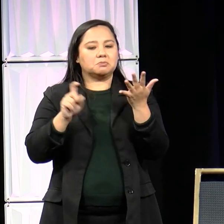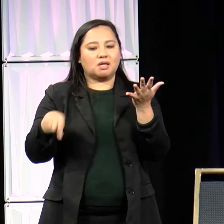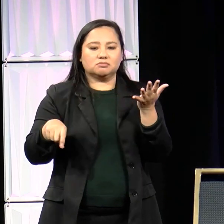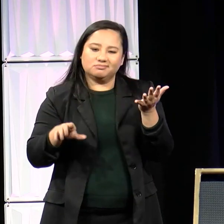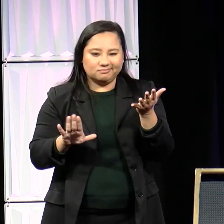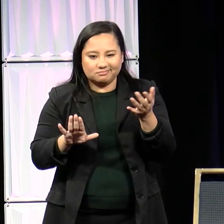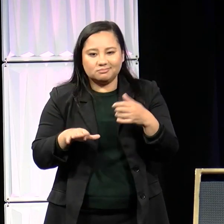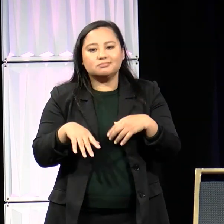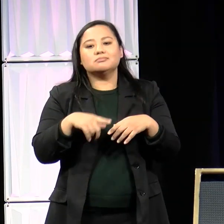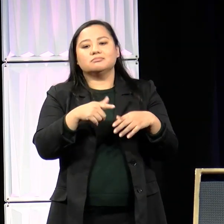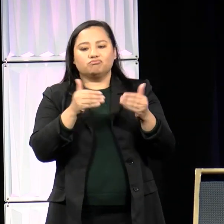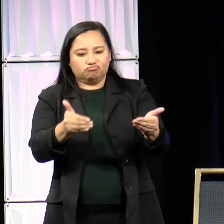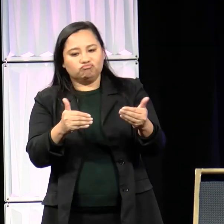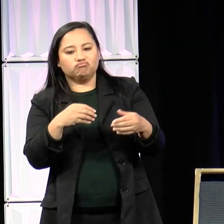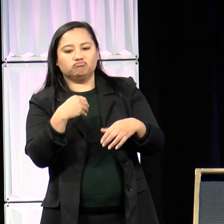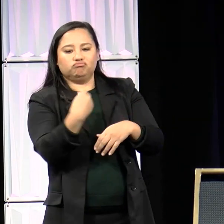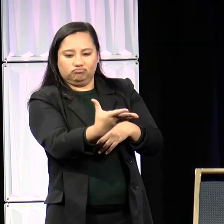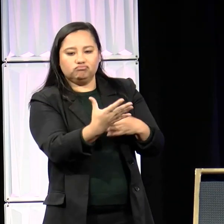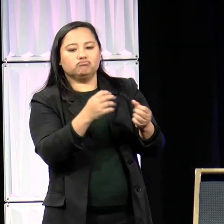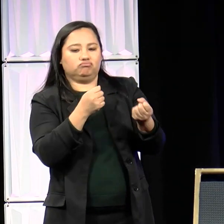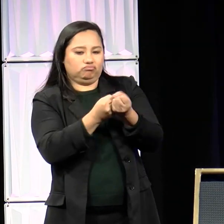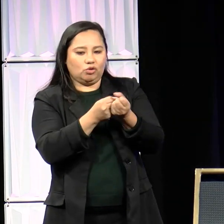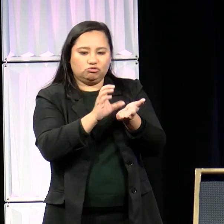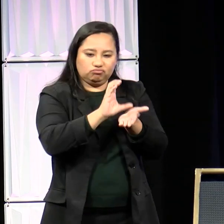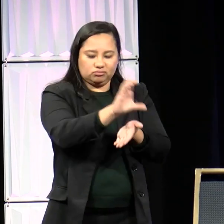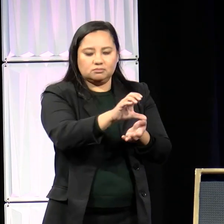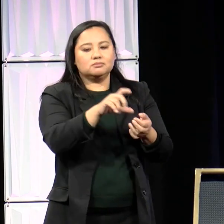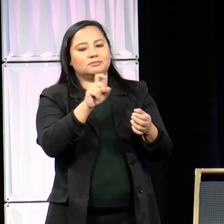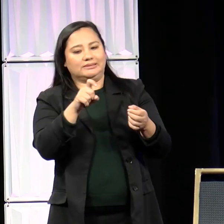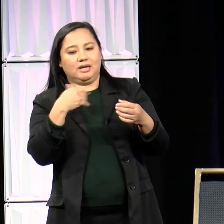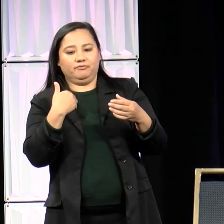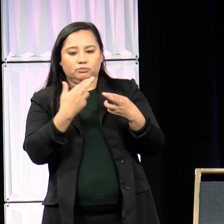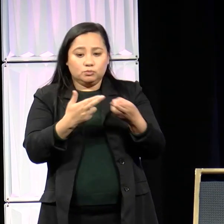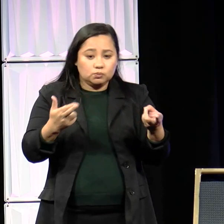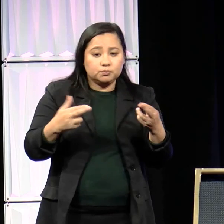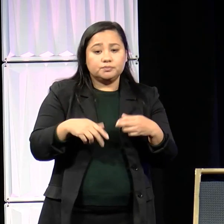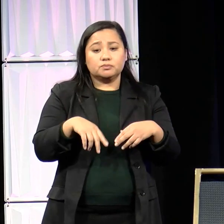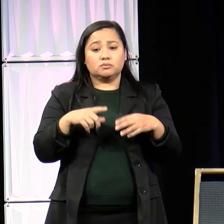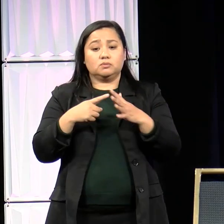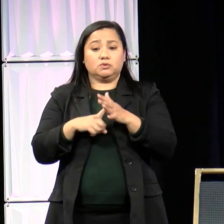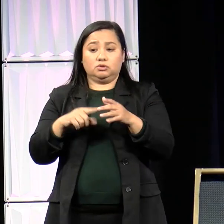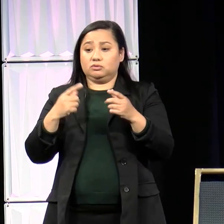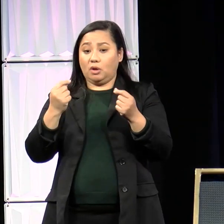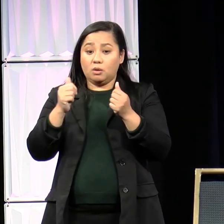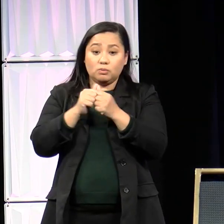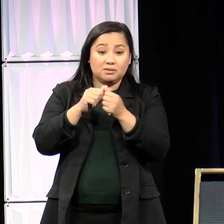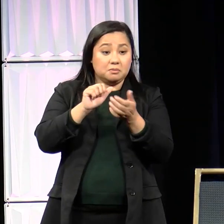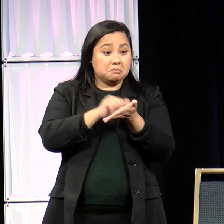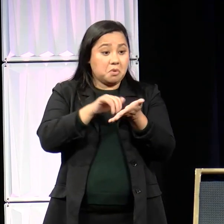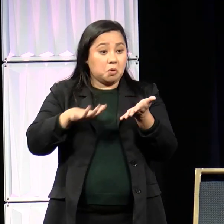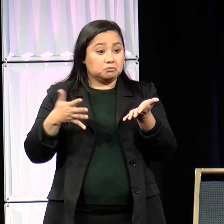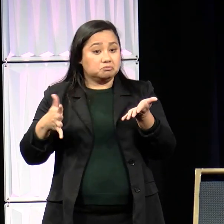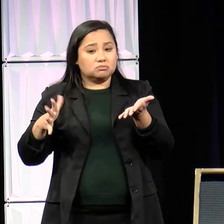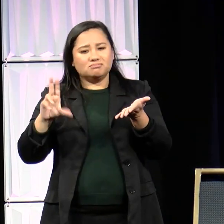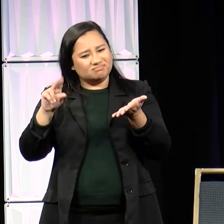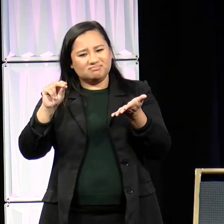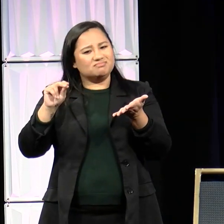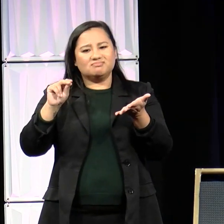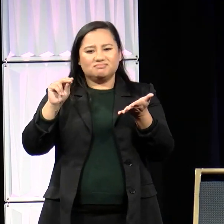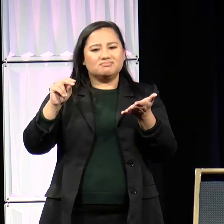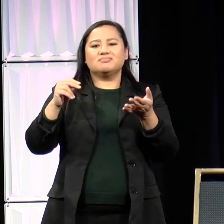people resources. The funding can't begin and end with abortions. As youth, we need access to a wide range of resources.